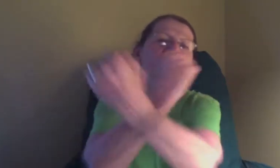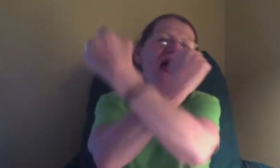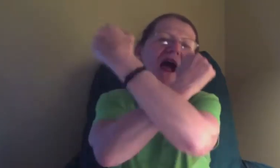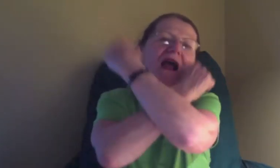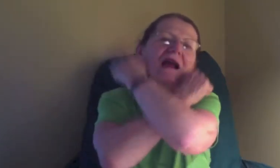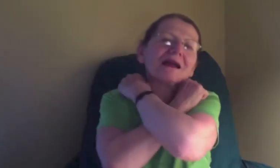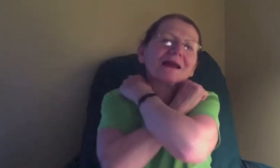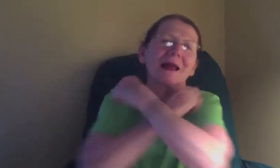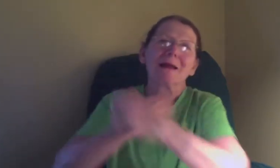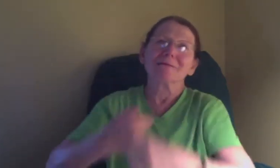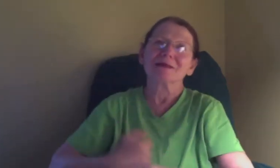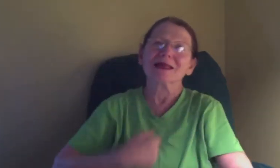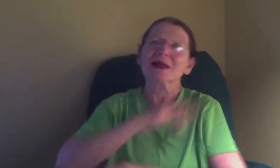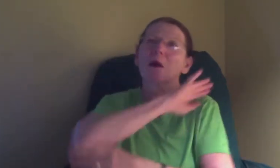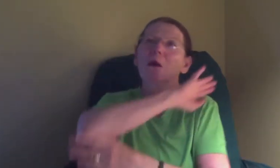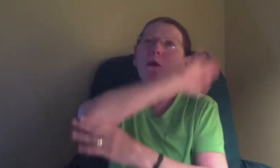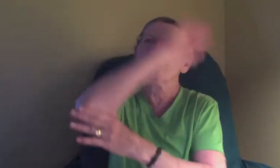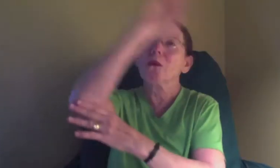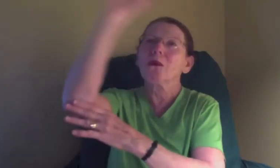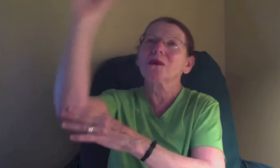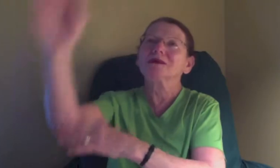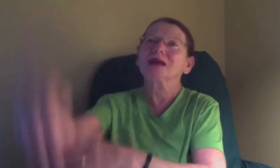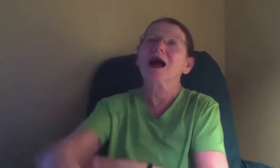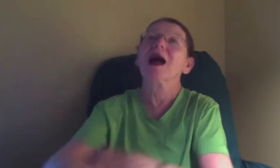only thing I would have.